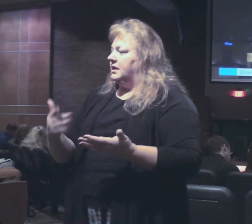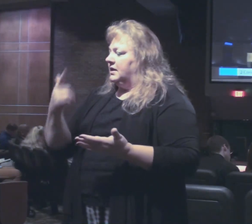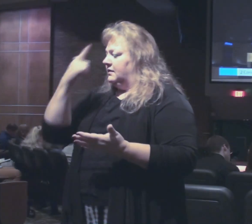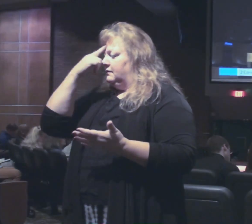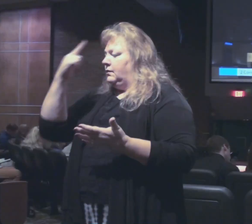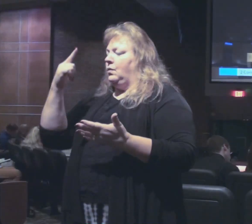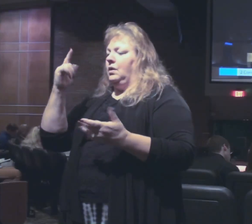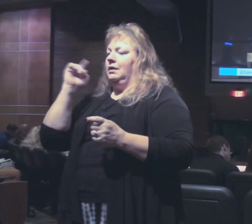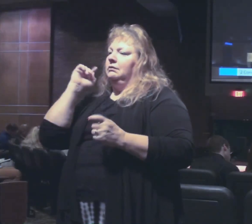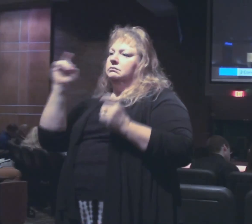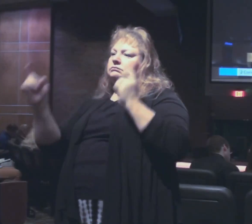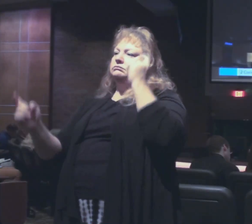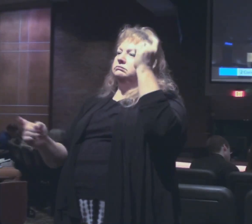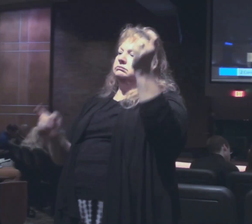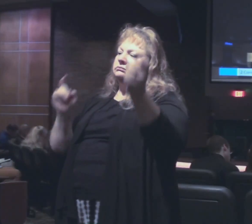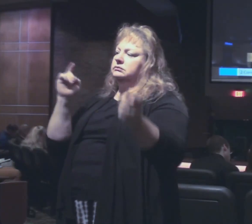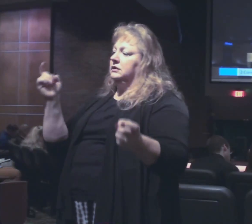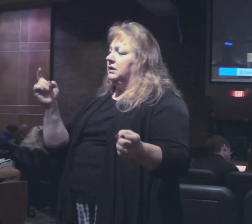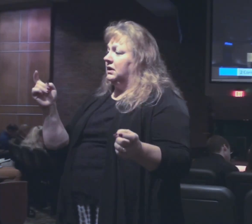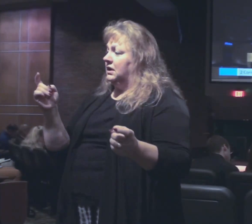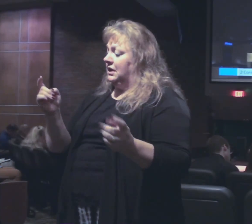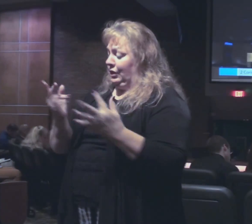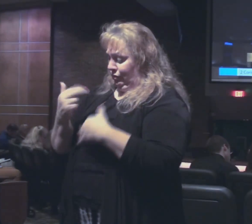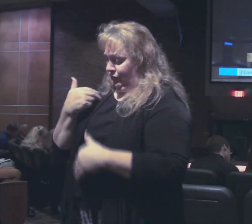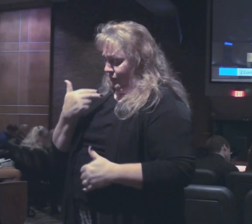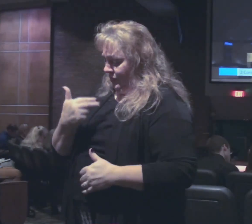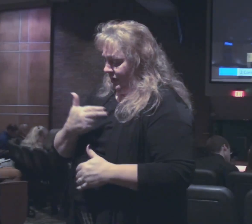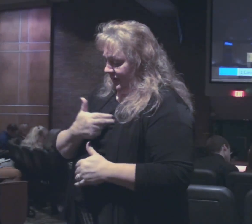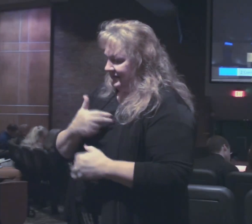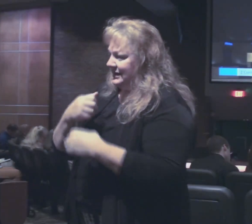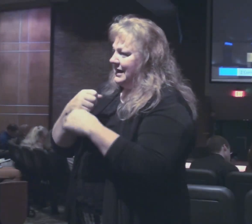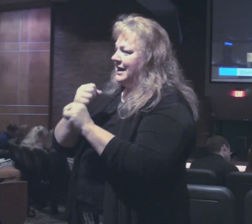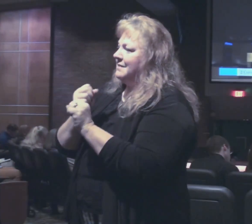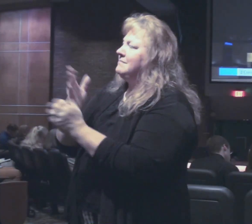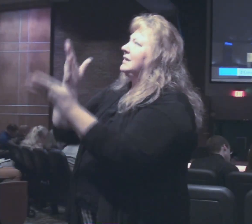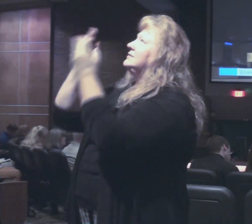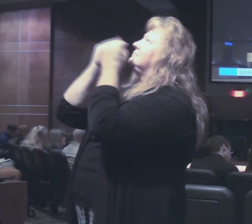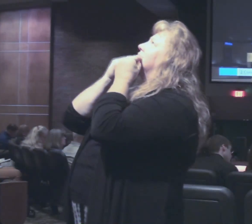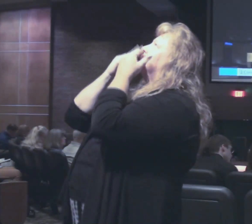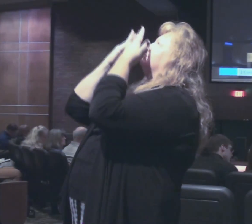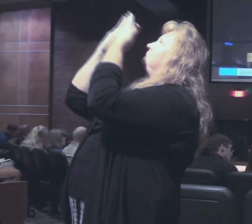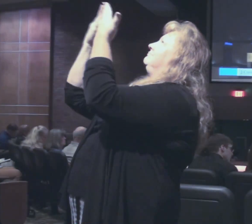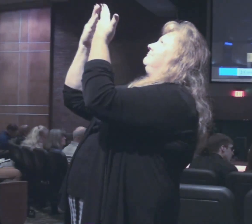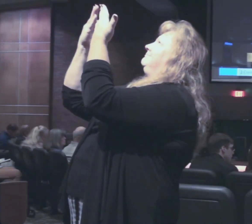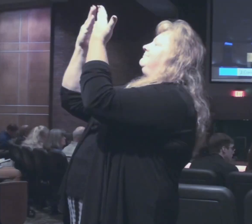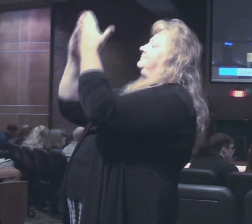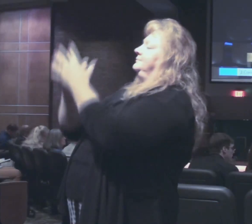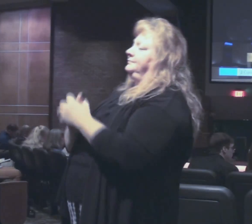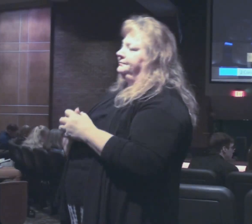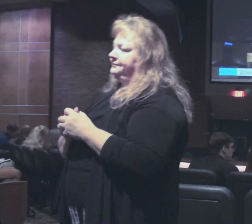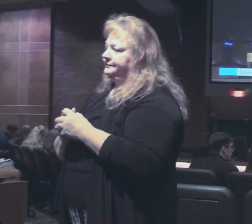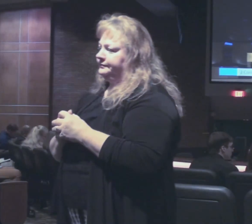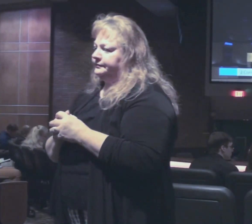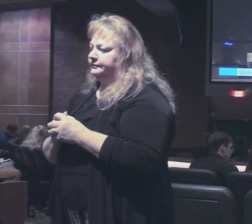liberality which through us is producing thanks giving to God